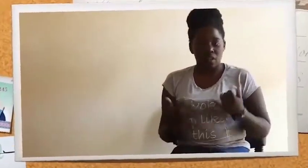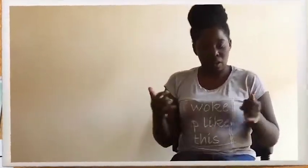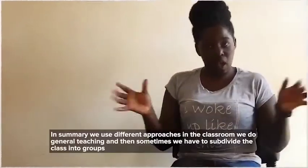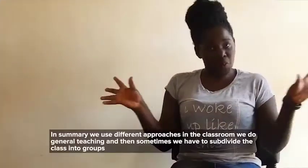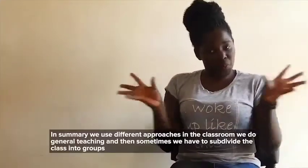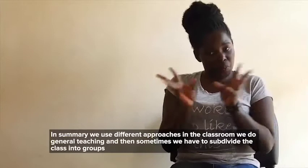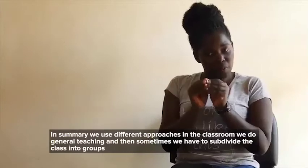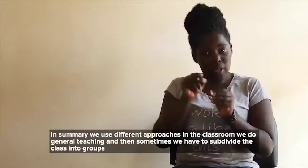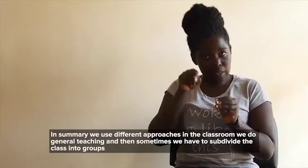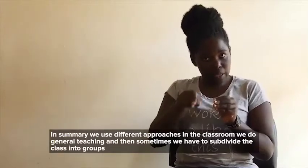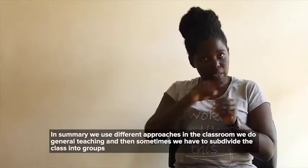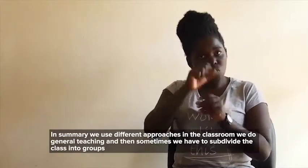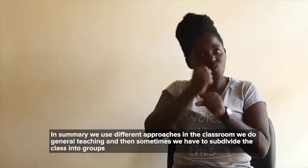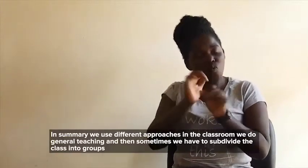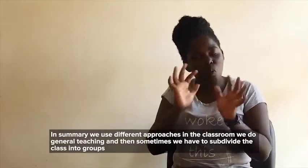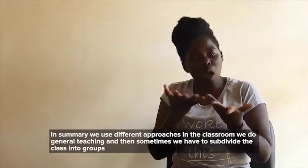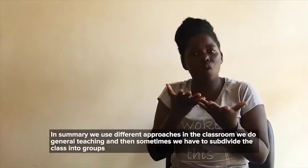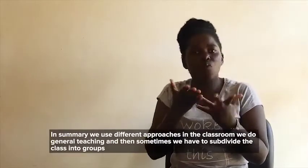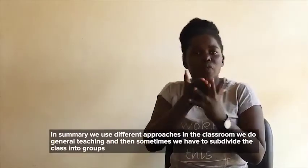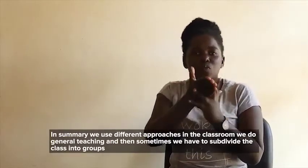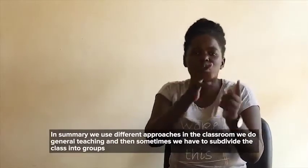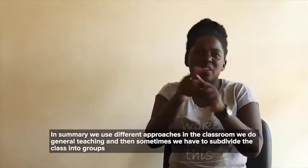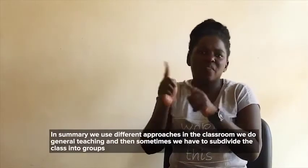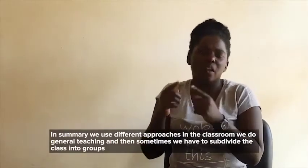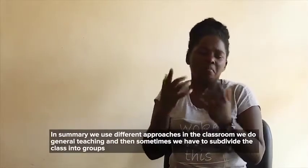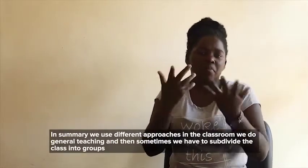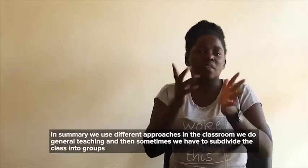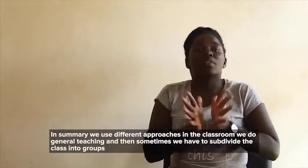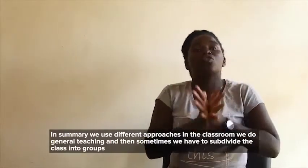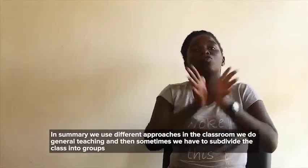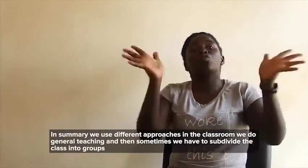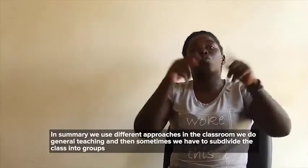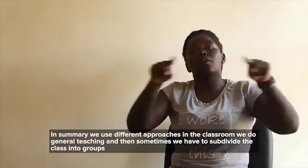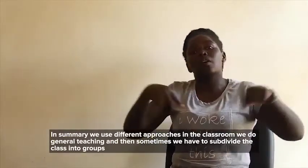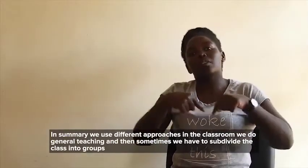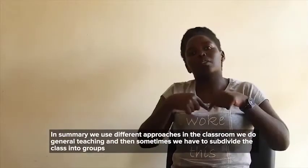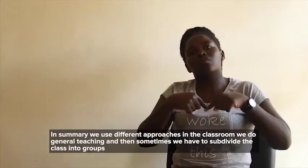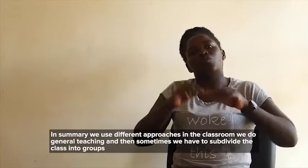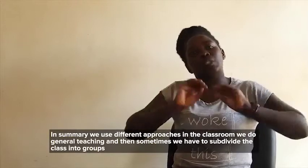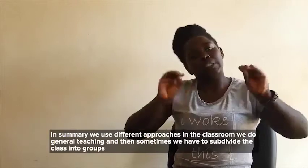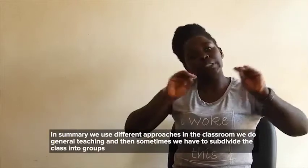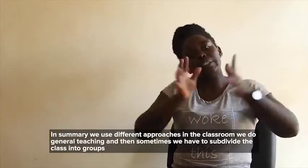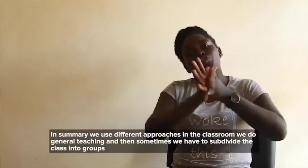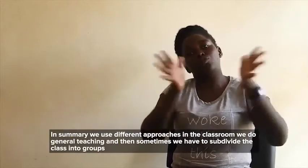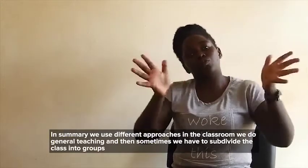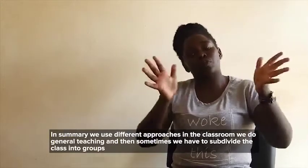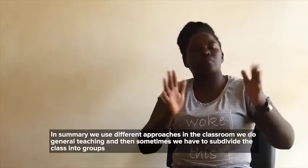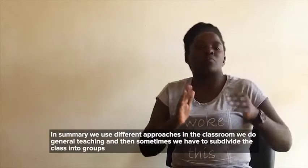So in summary, we've been using different approaches within the classroom.